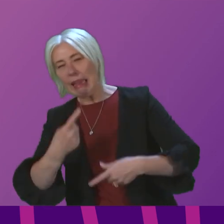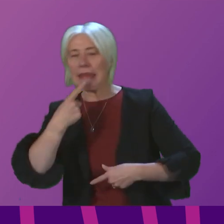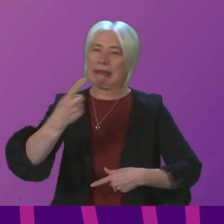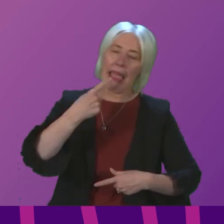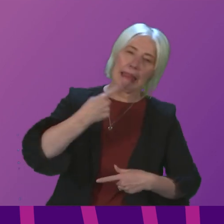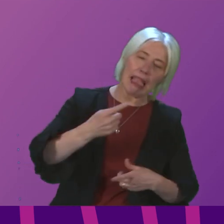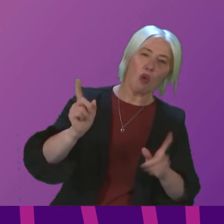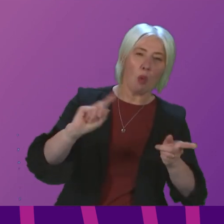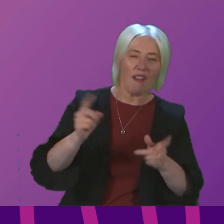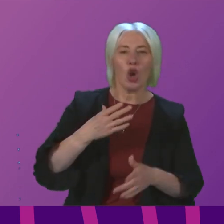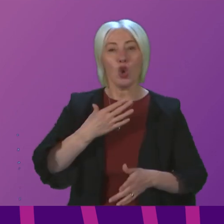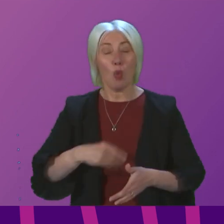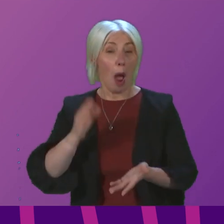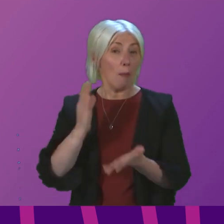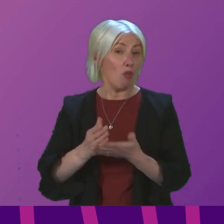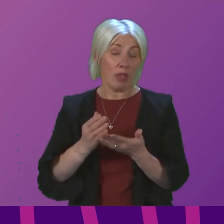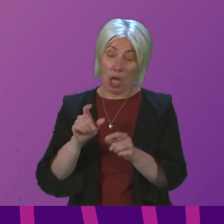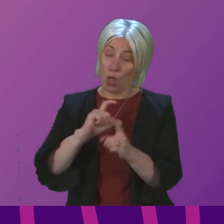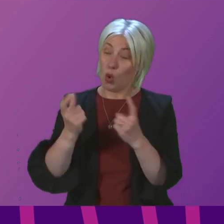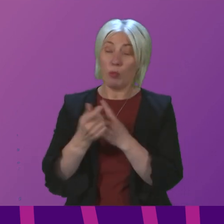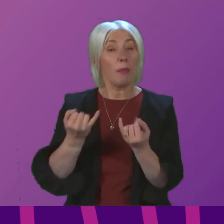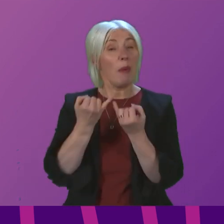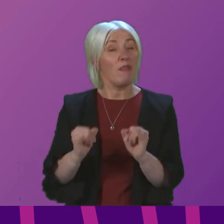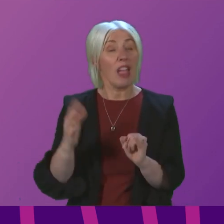is she's failing communities across the country.